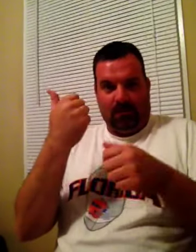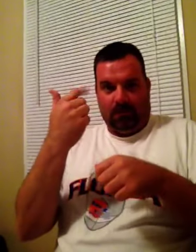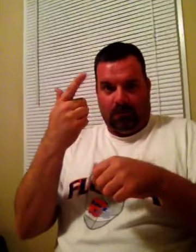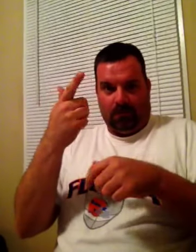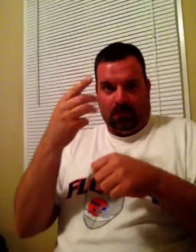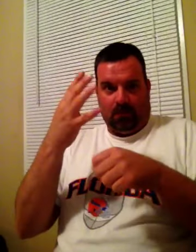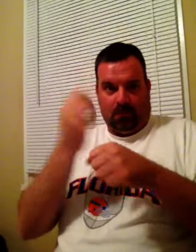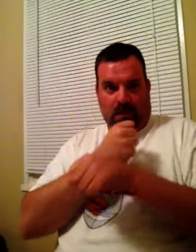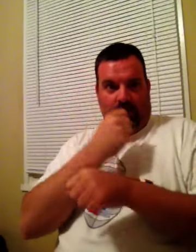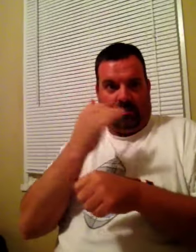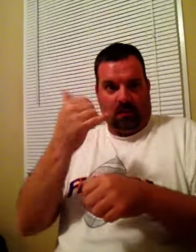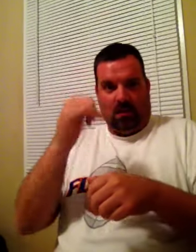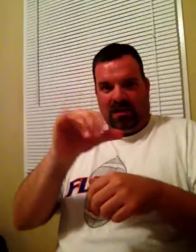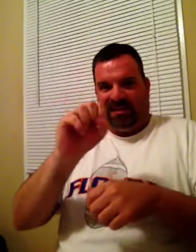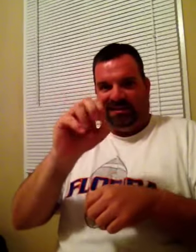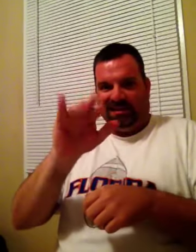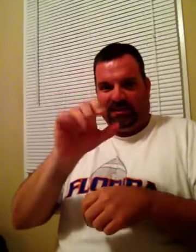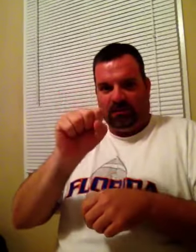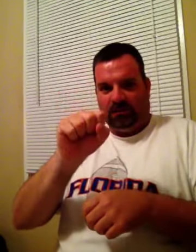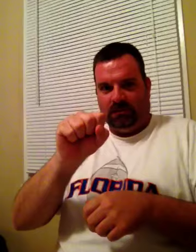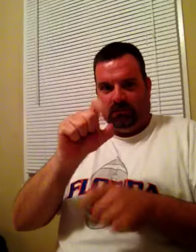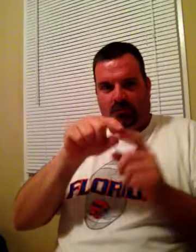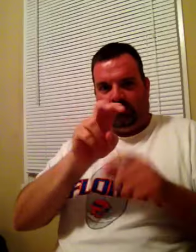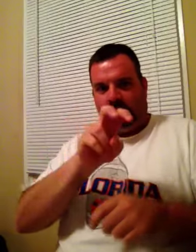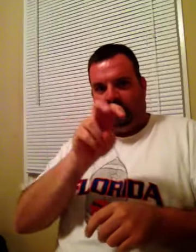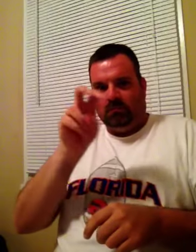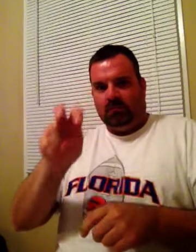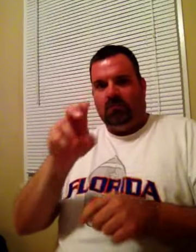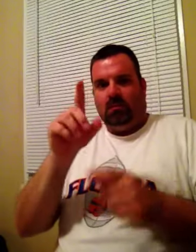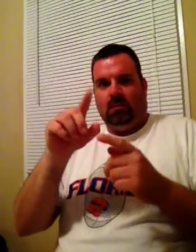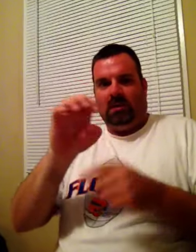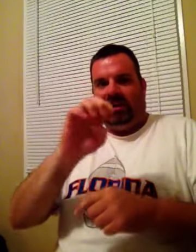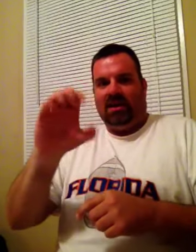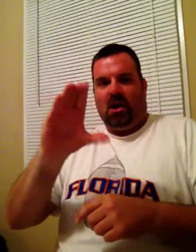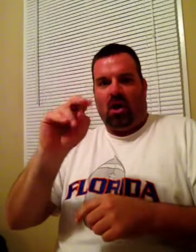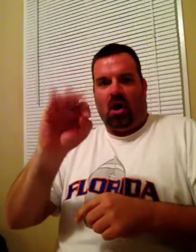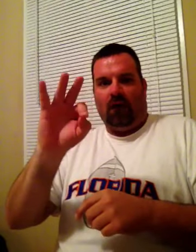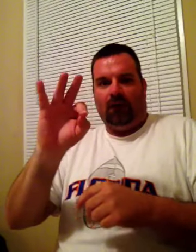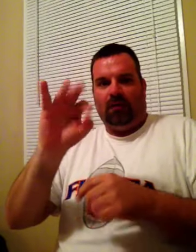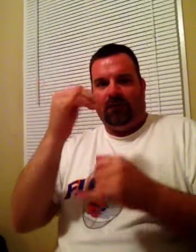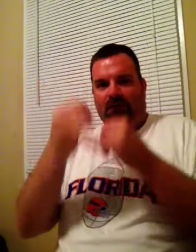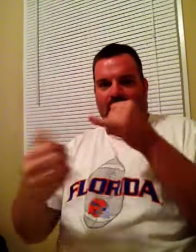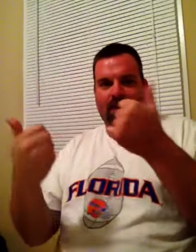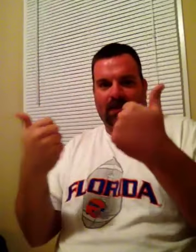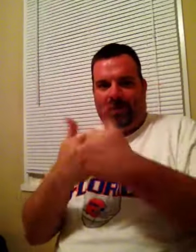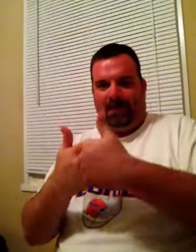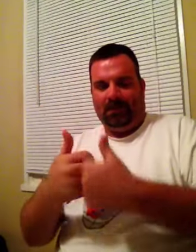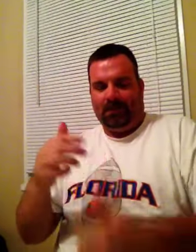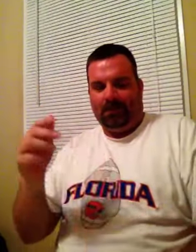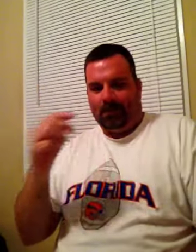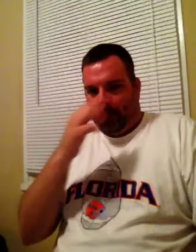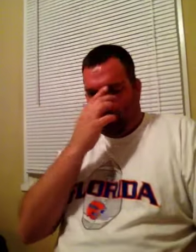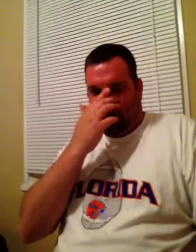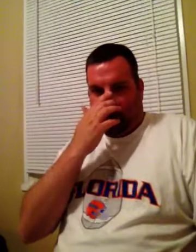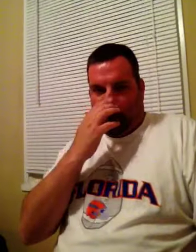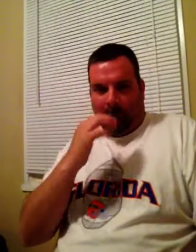Hang back on the field. Hold on. Listen up. Listen up. Don't let me get inside the head now. Keep your composure. You ready?